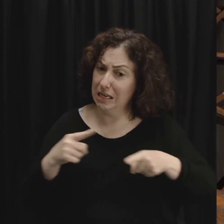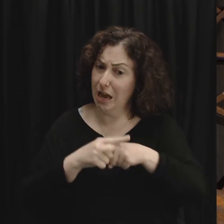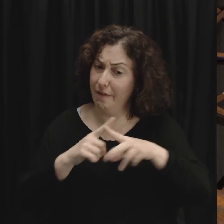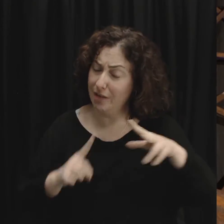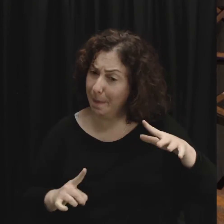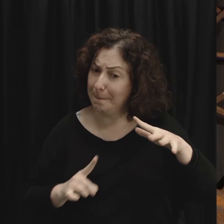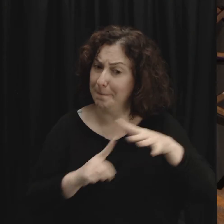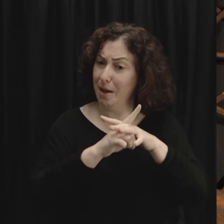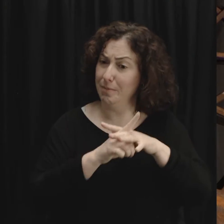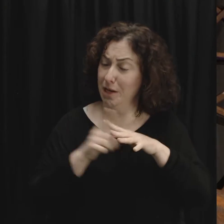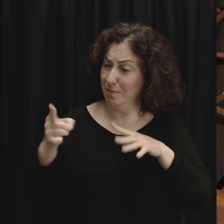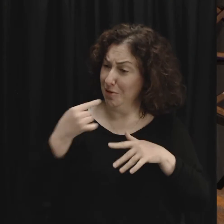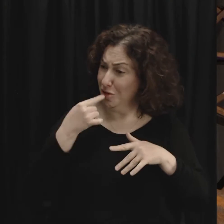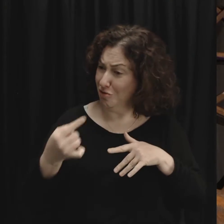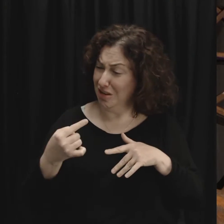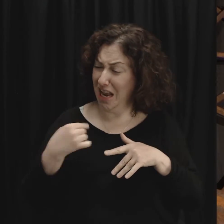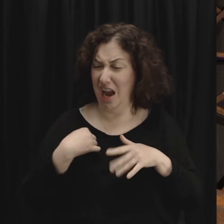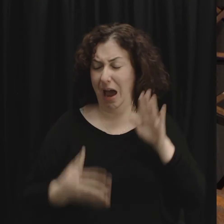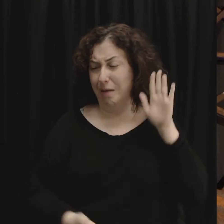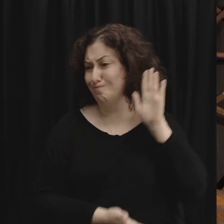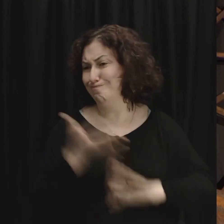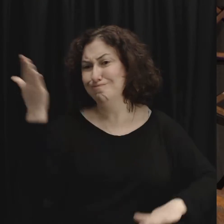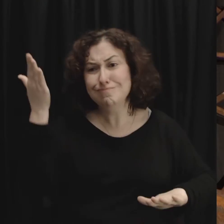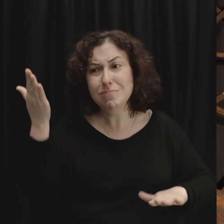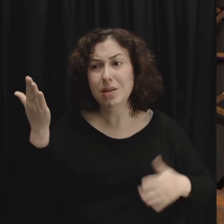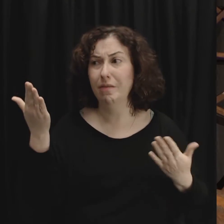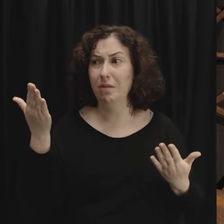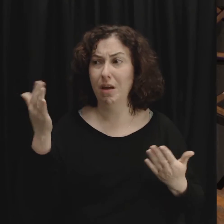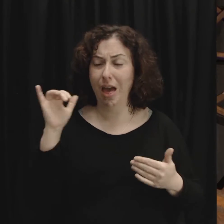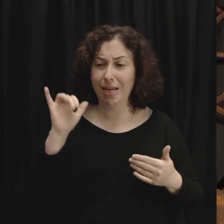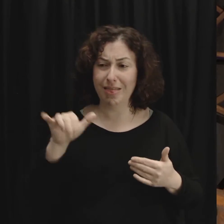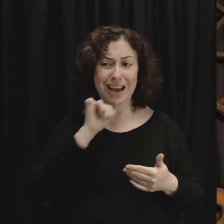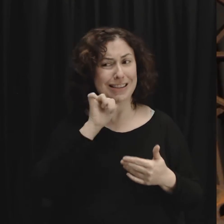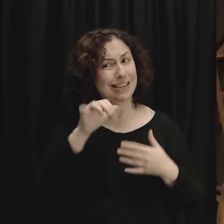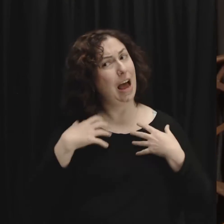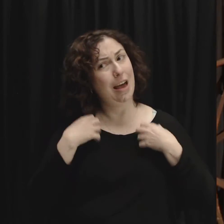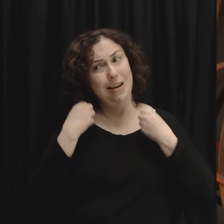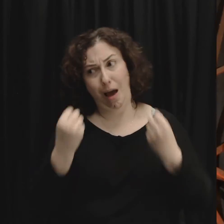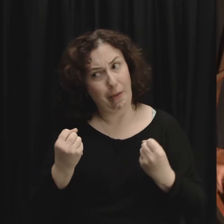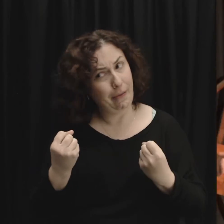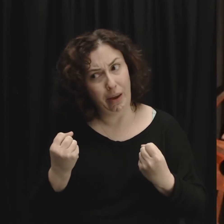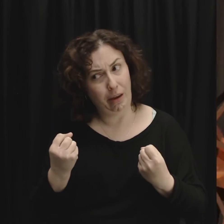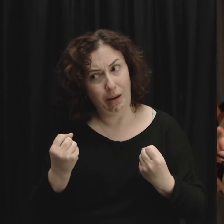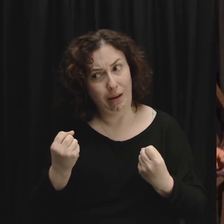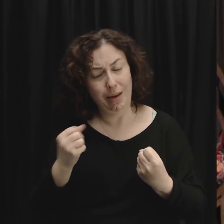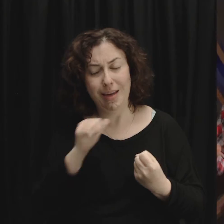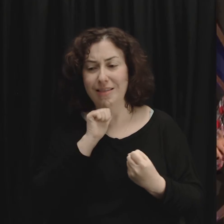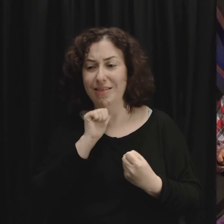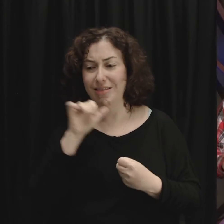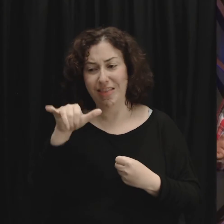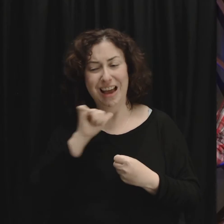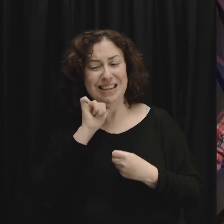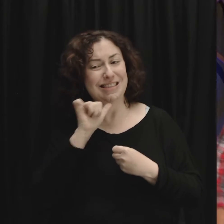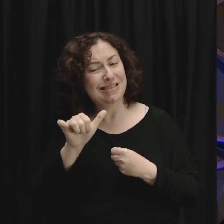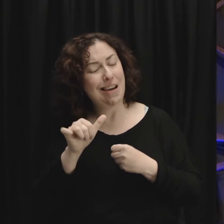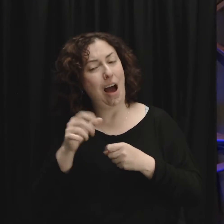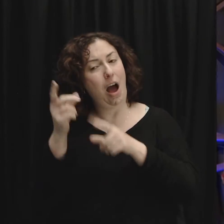that's unloving that is not healthy and that is not being a peacemaker and I just want to tell you as your pastor to the rescue church